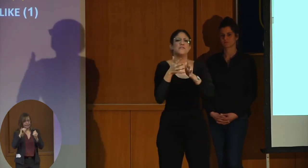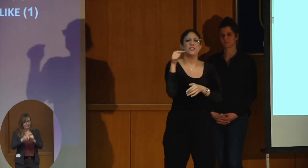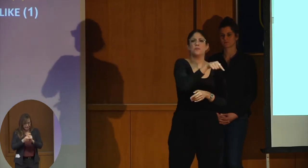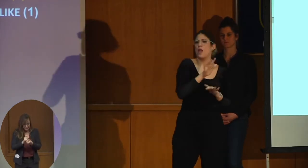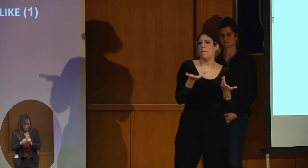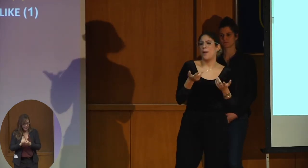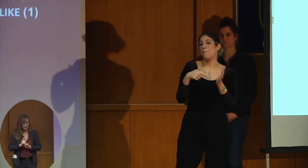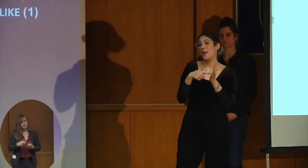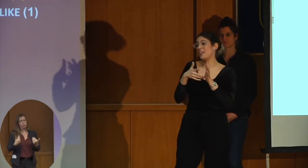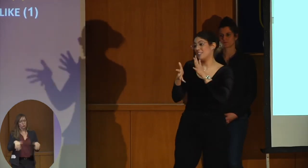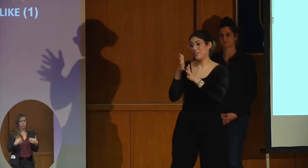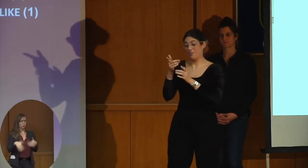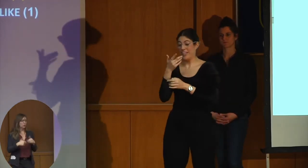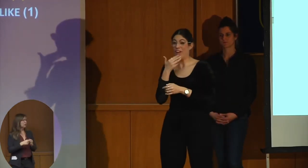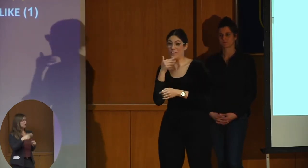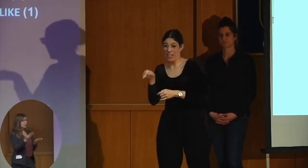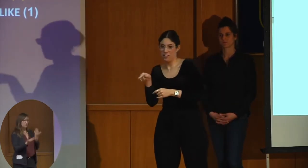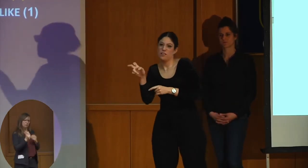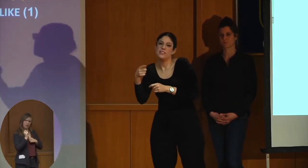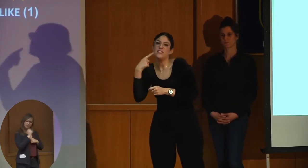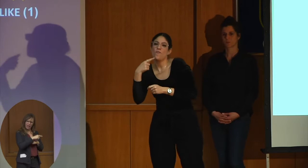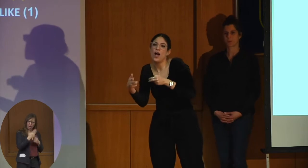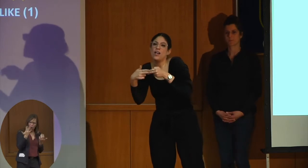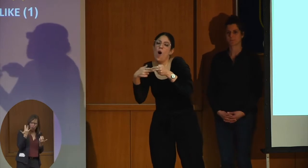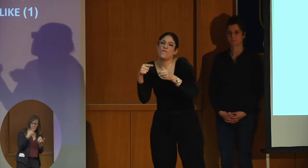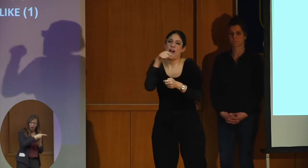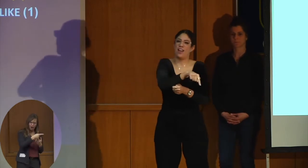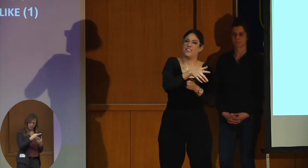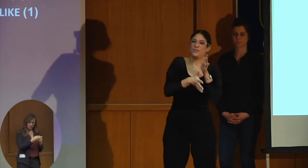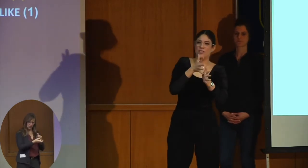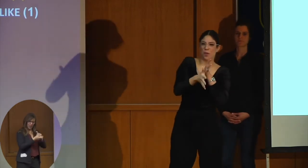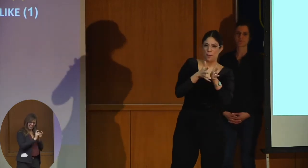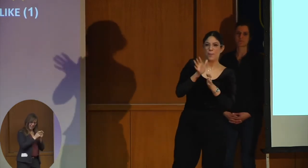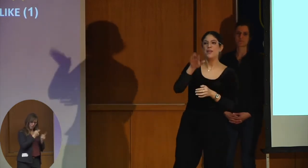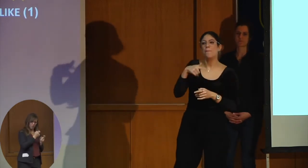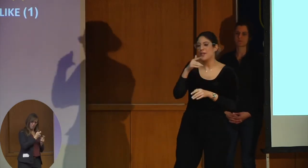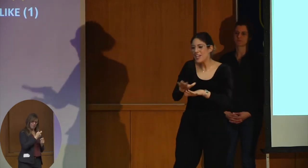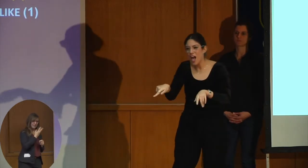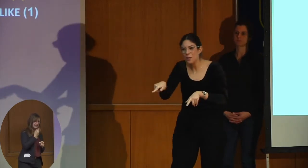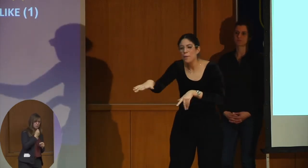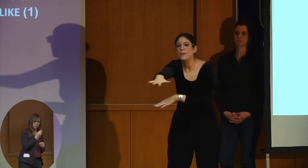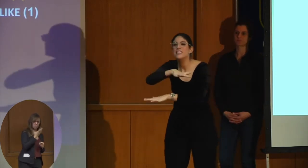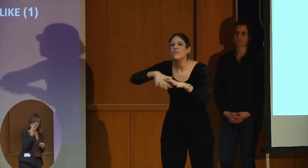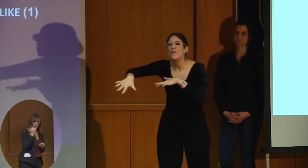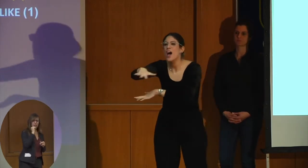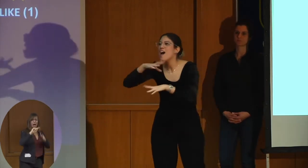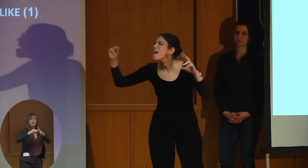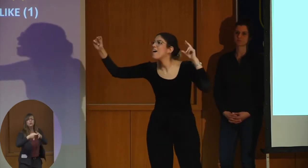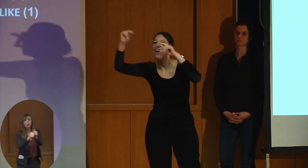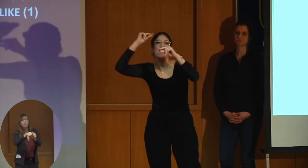And you might ask, why are we adapting it from Hebrew and not from other sign languages? Because the children live